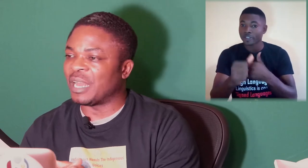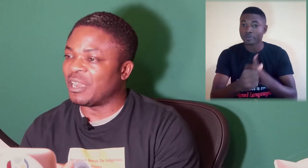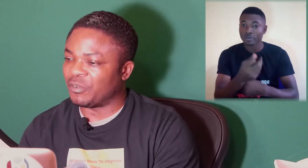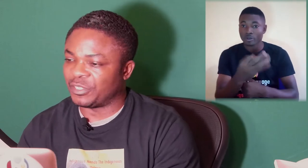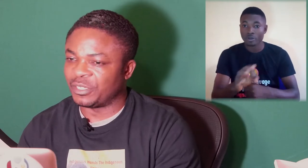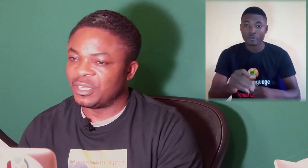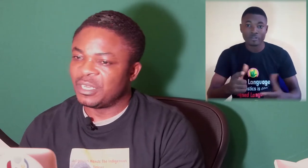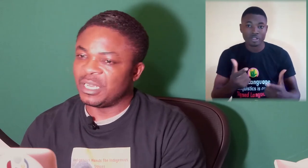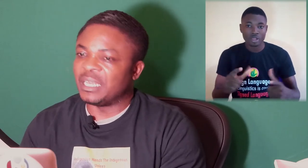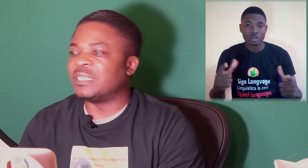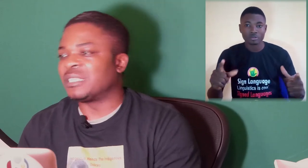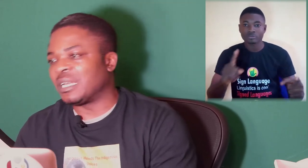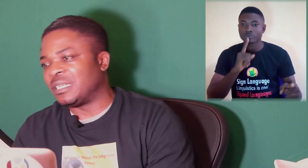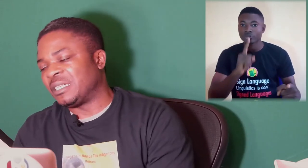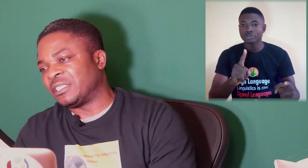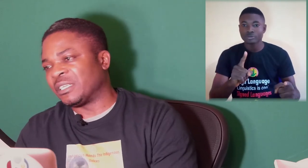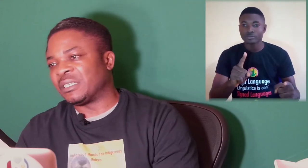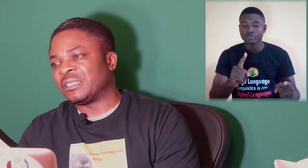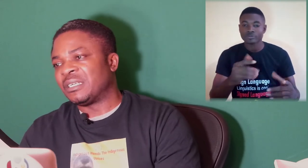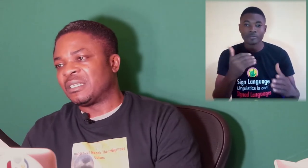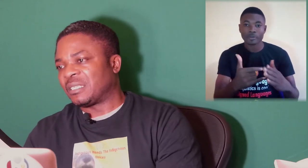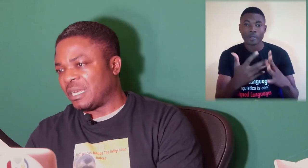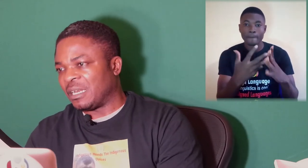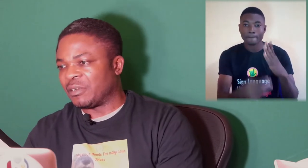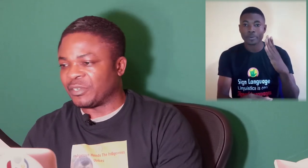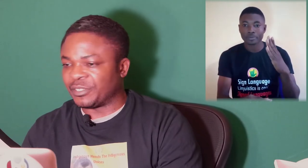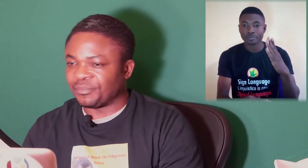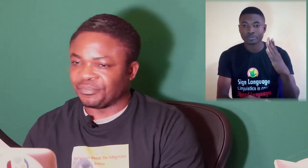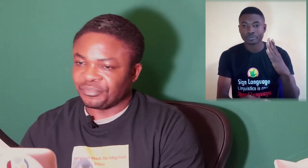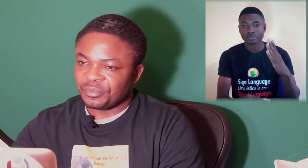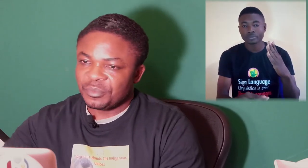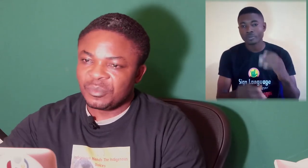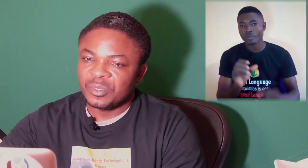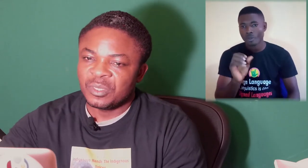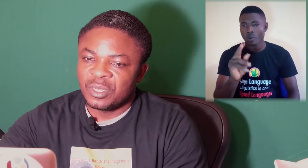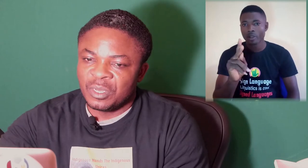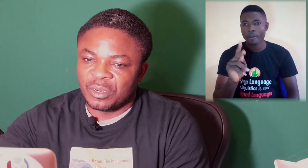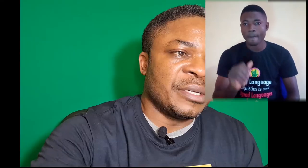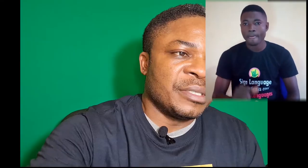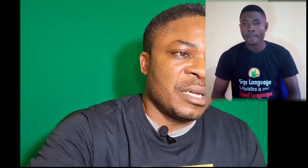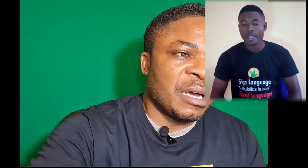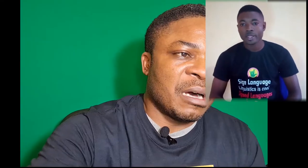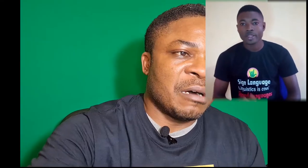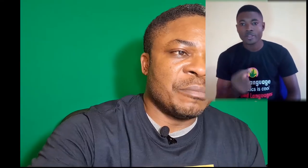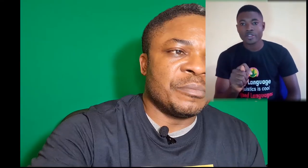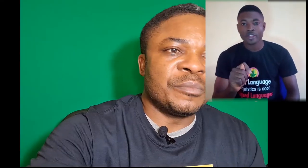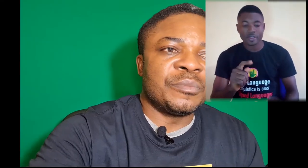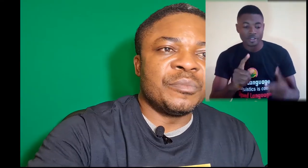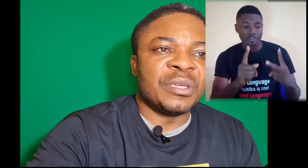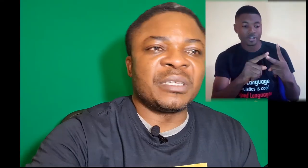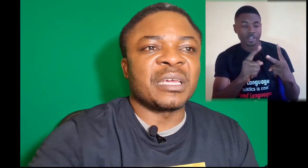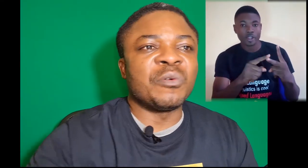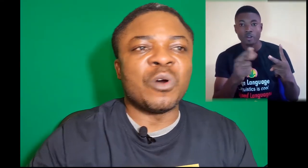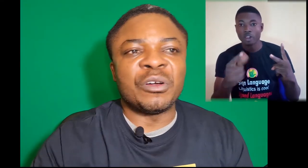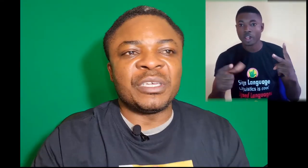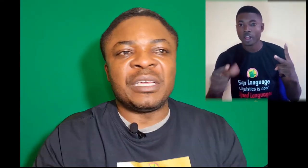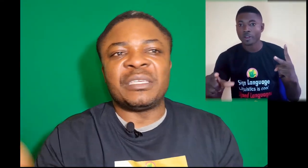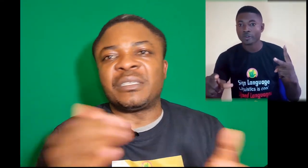language, it is an endangered sign language. All right. The second one is